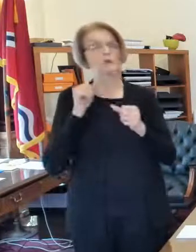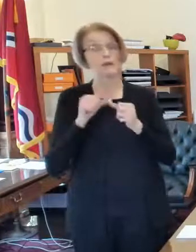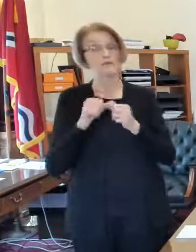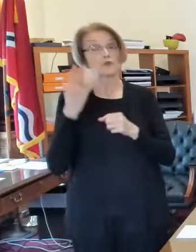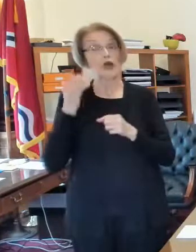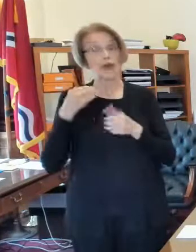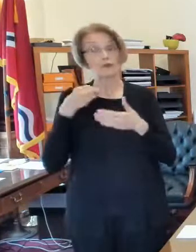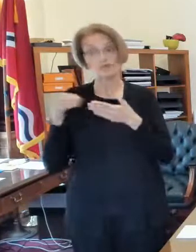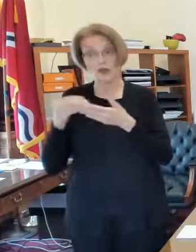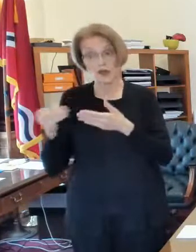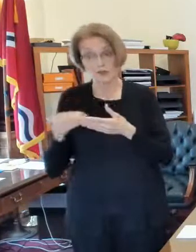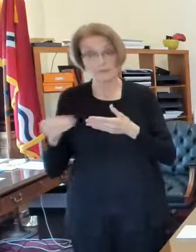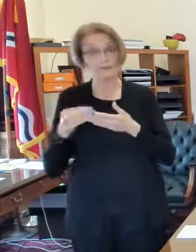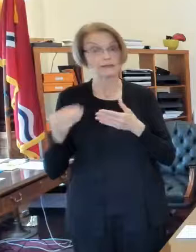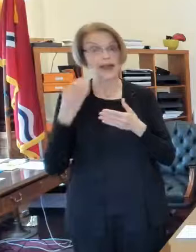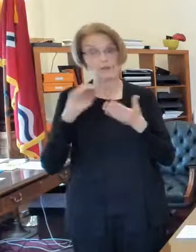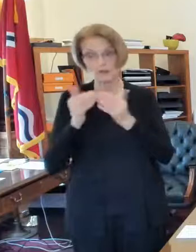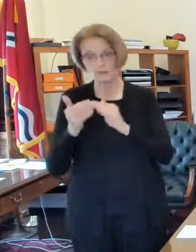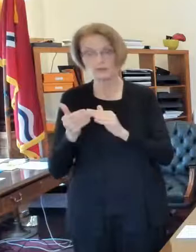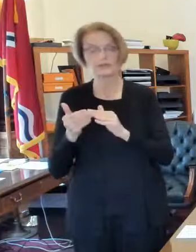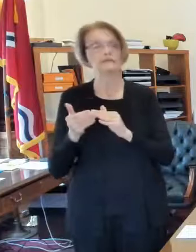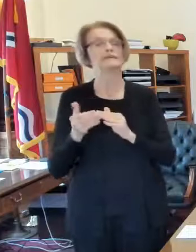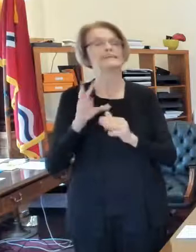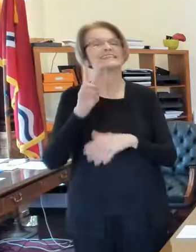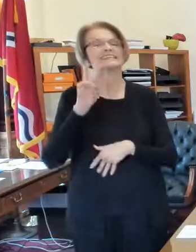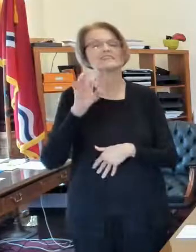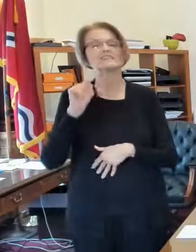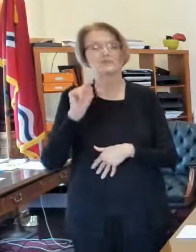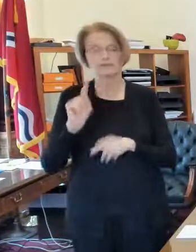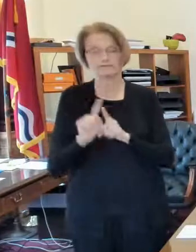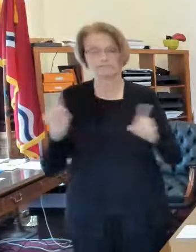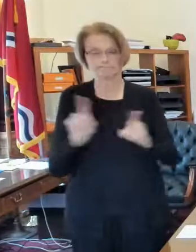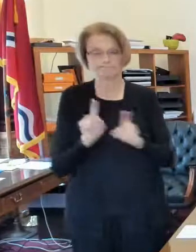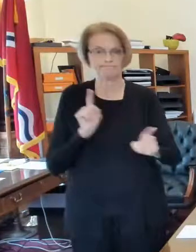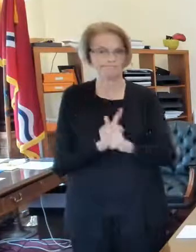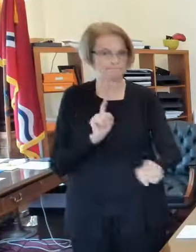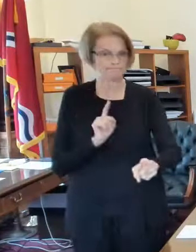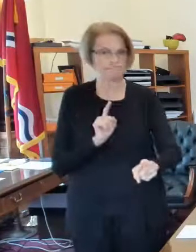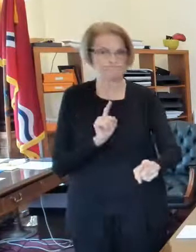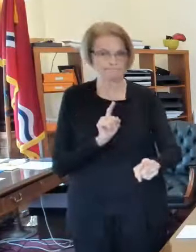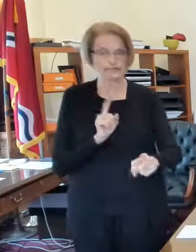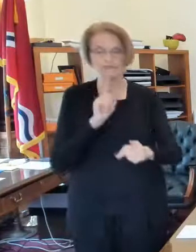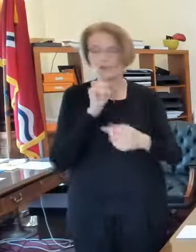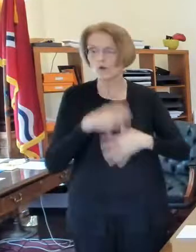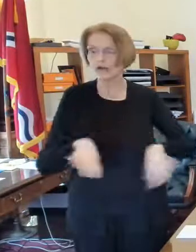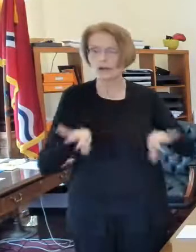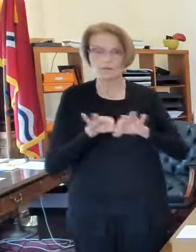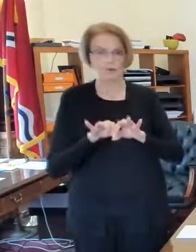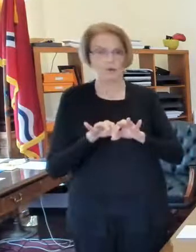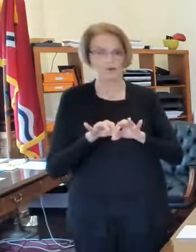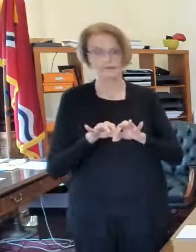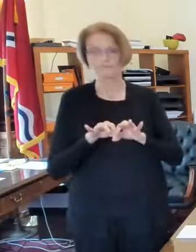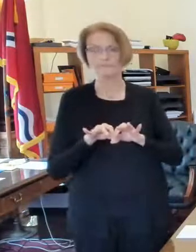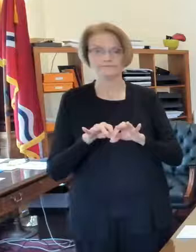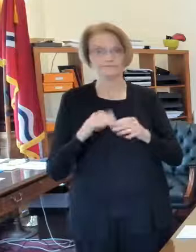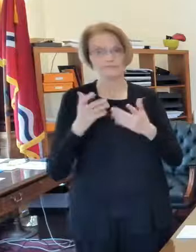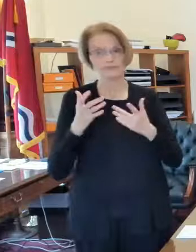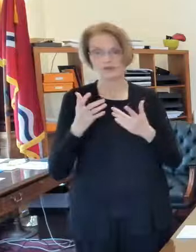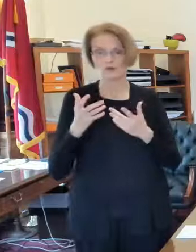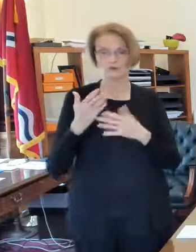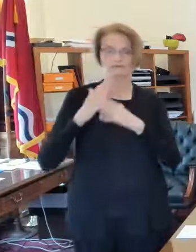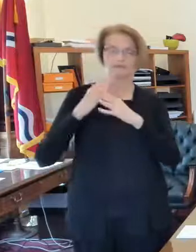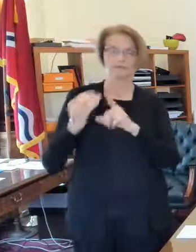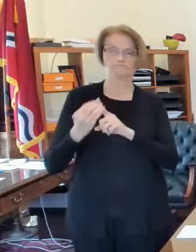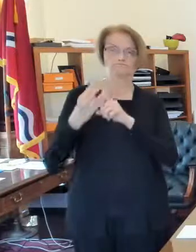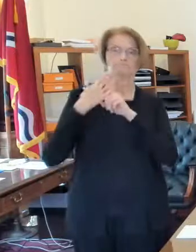distance between yourself and individuals that do not live in your immediate household it's really important to reduce your potential for being exposed to